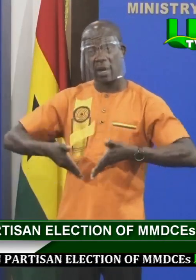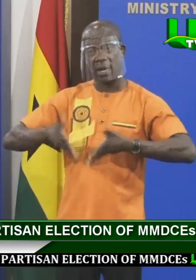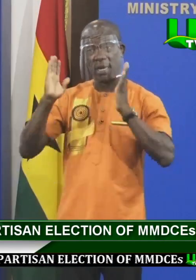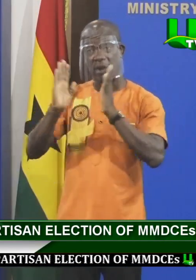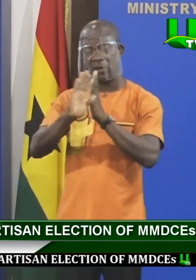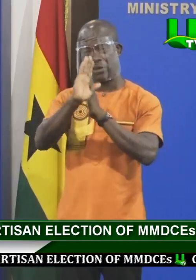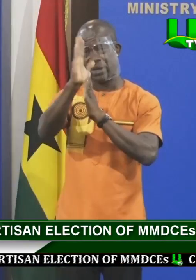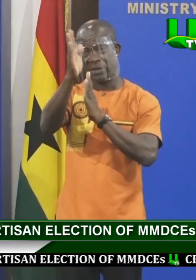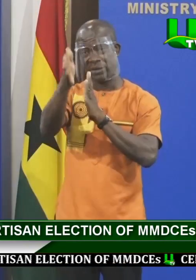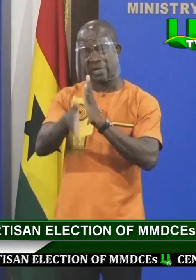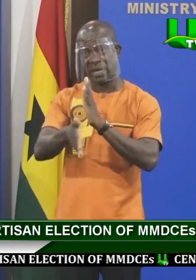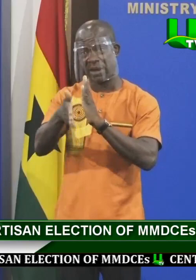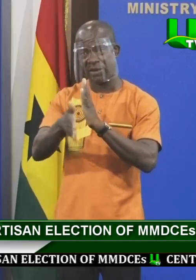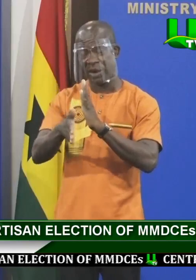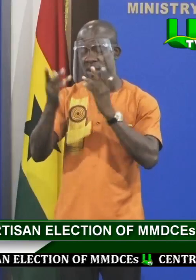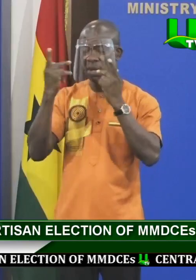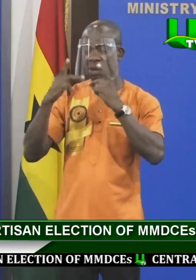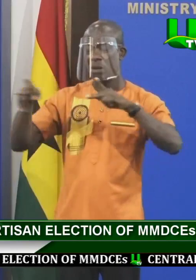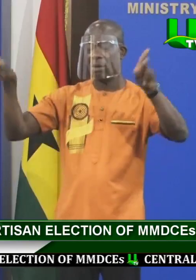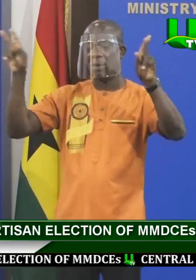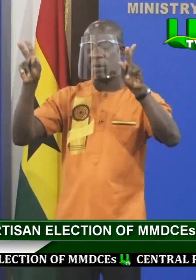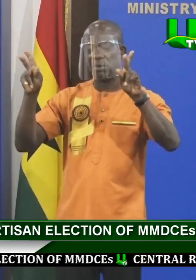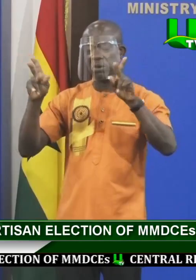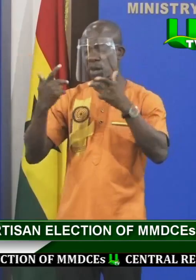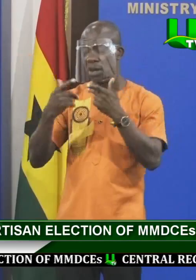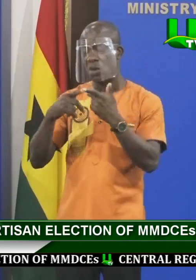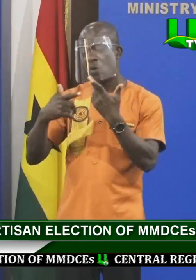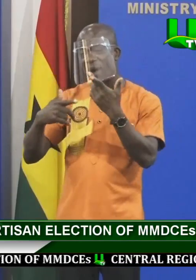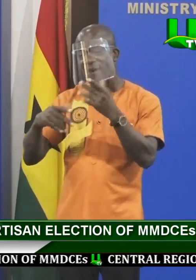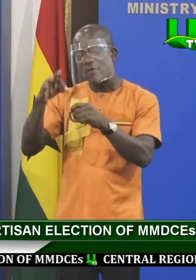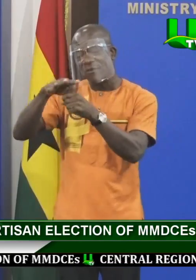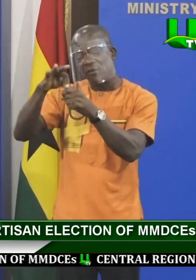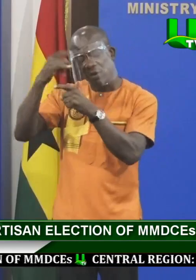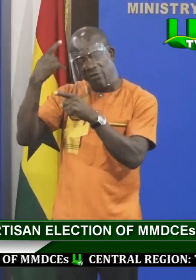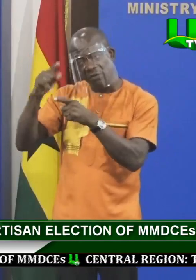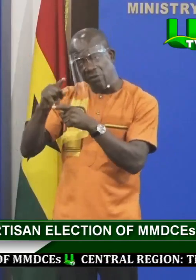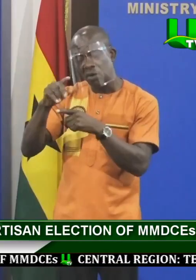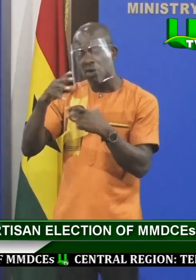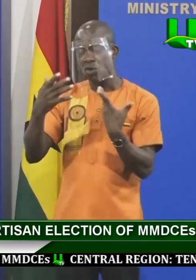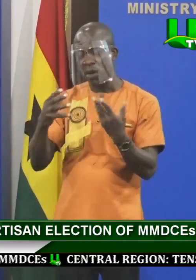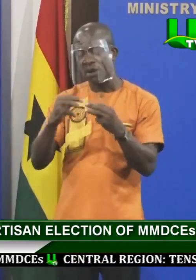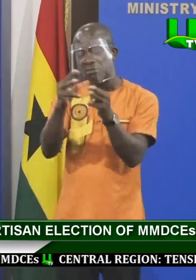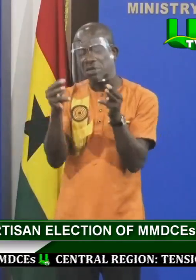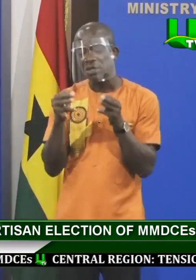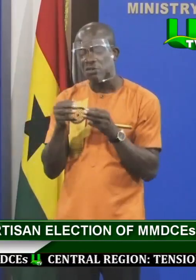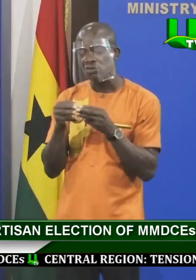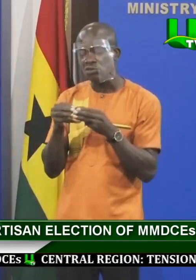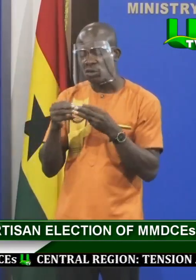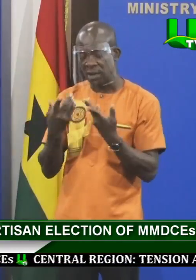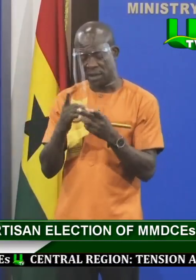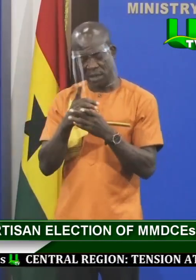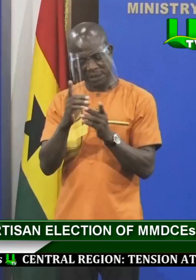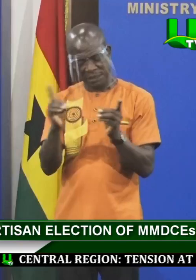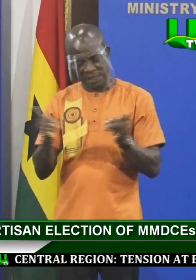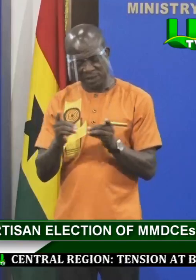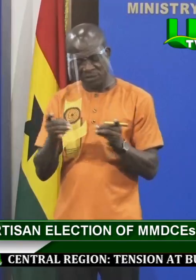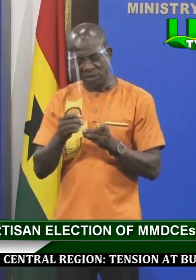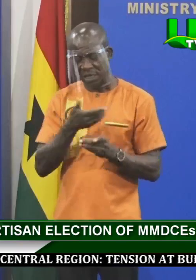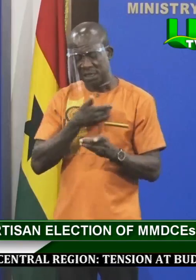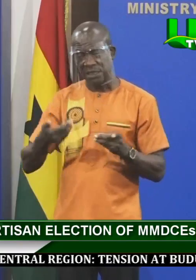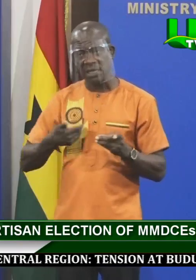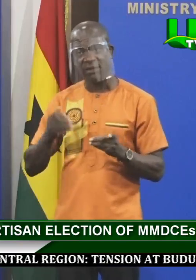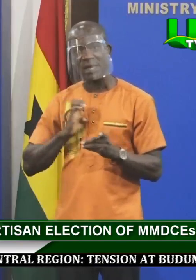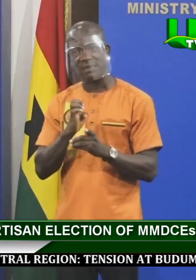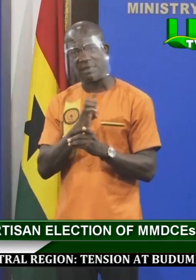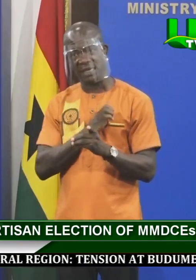popular election of MMDCs on a partisan basis, and to devolve more powers to the